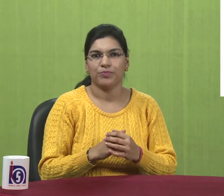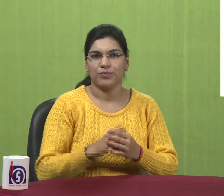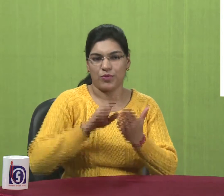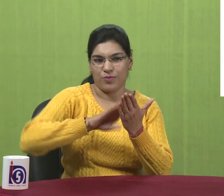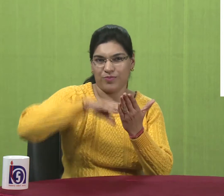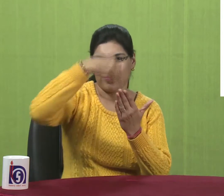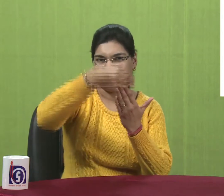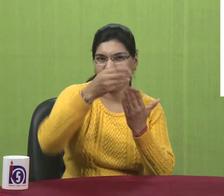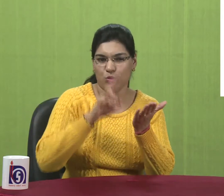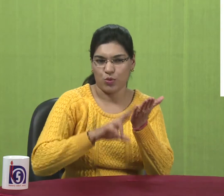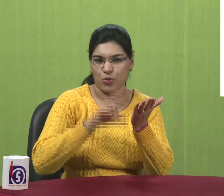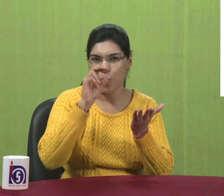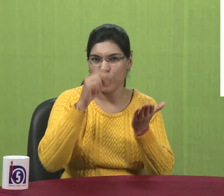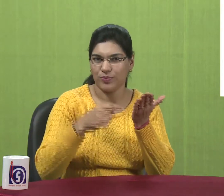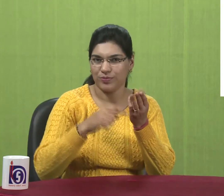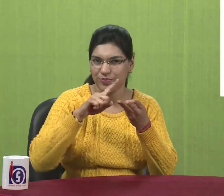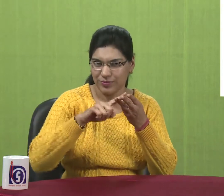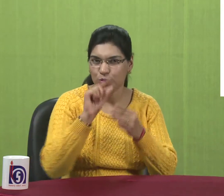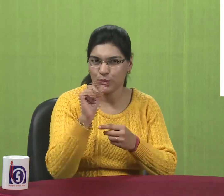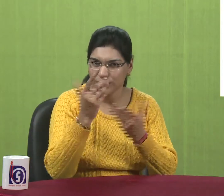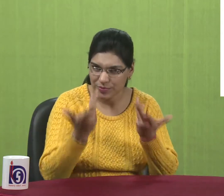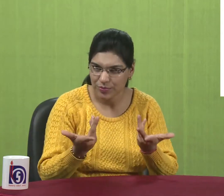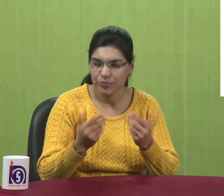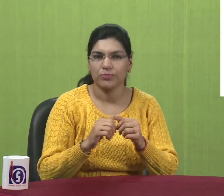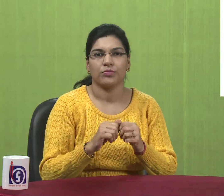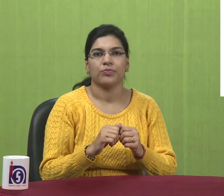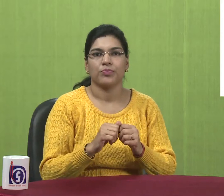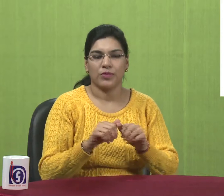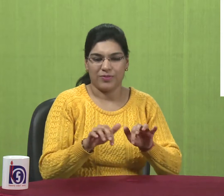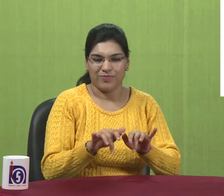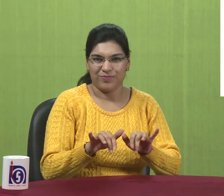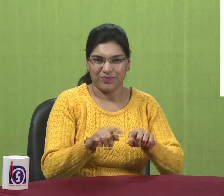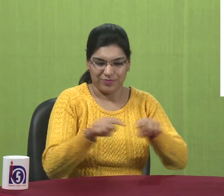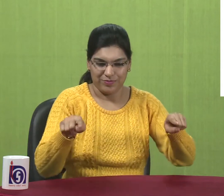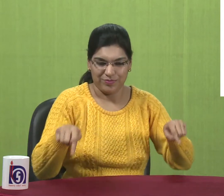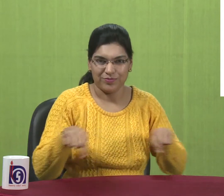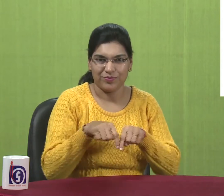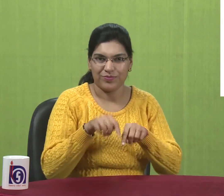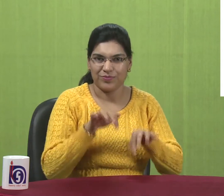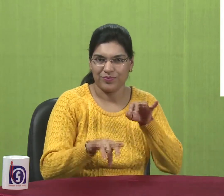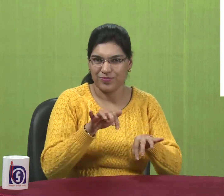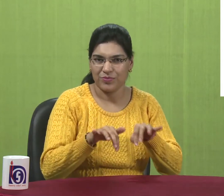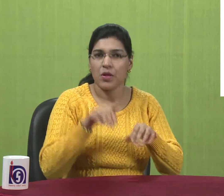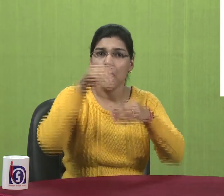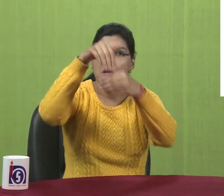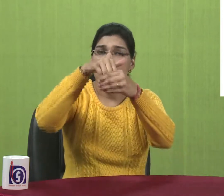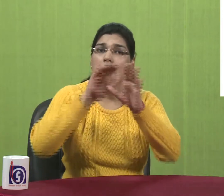So when you start the menu you see the programs